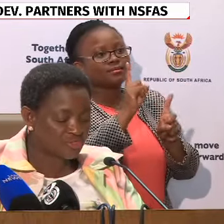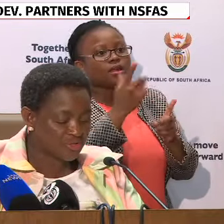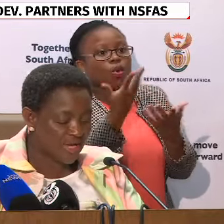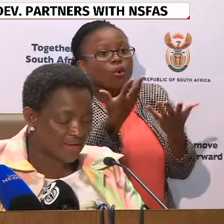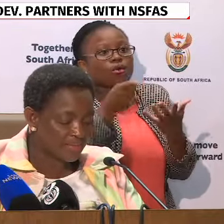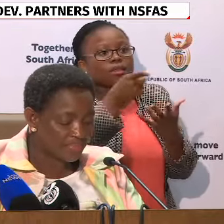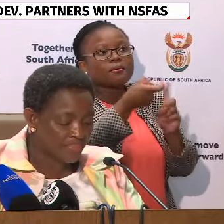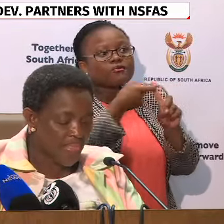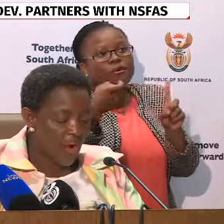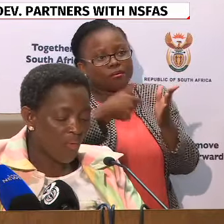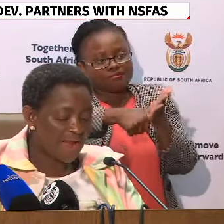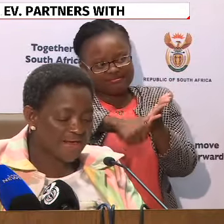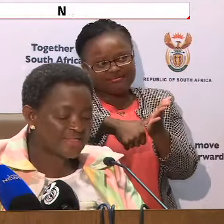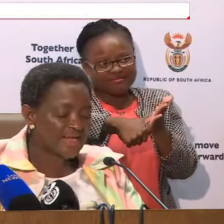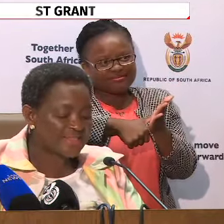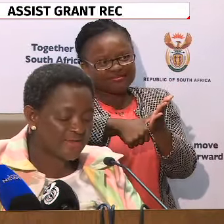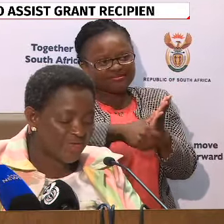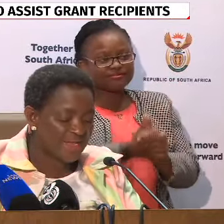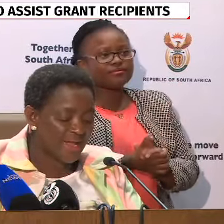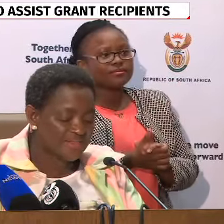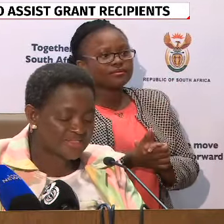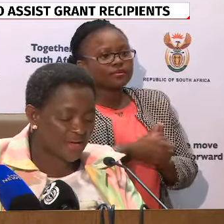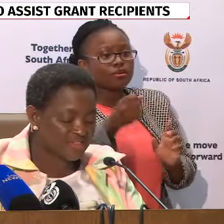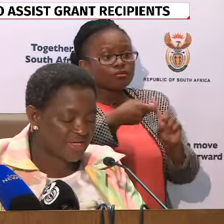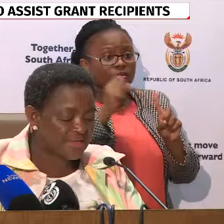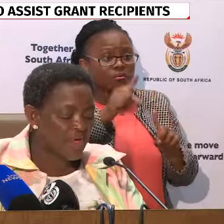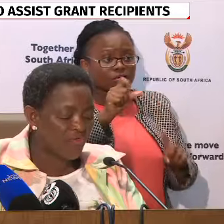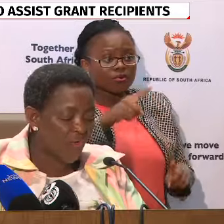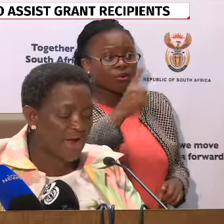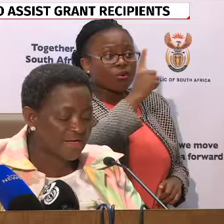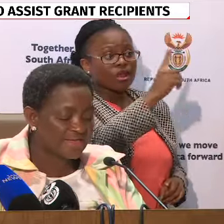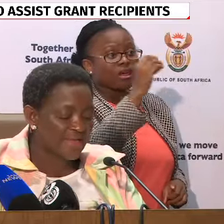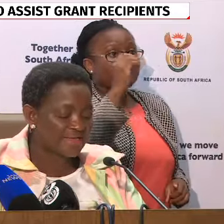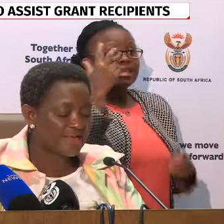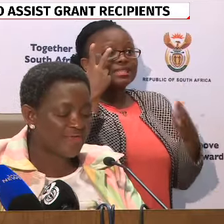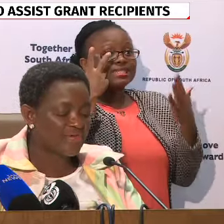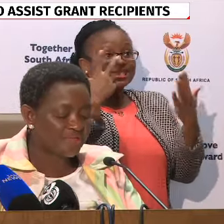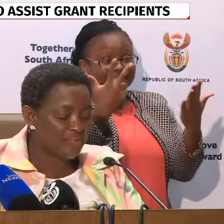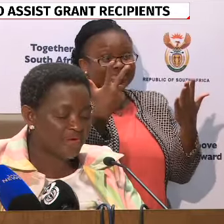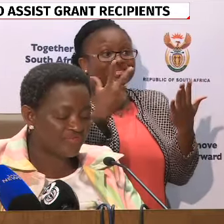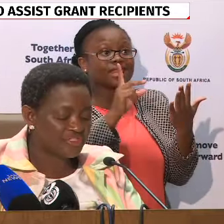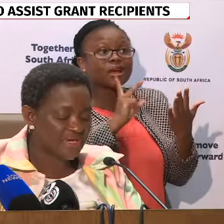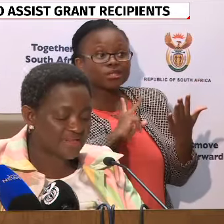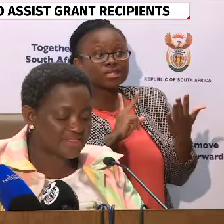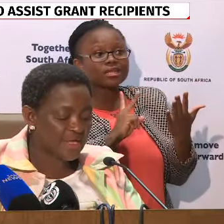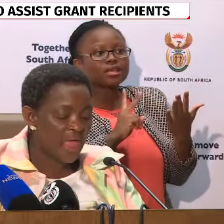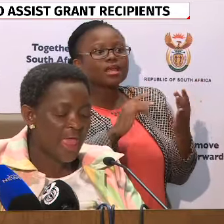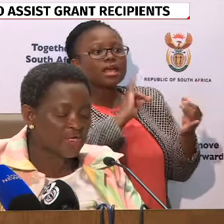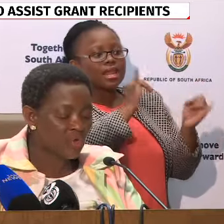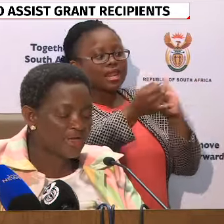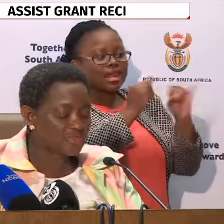of this total, 178,411 grant beneficiaries